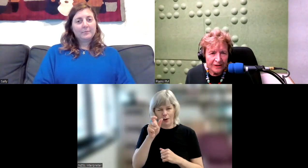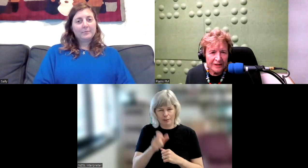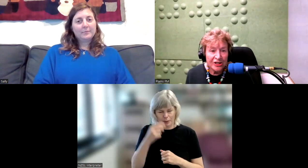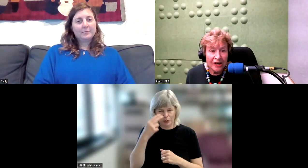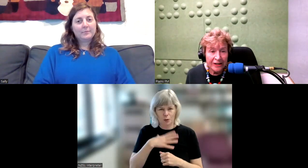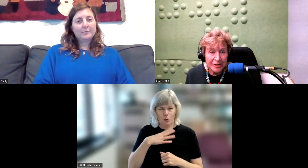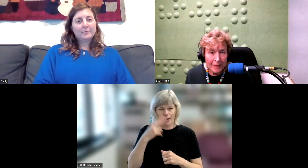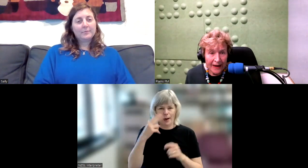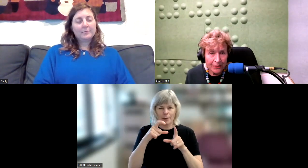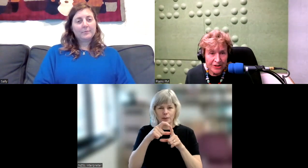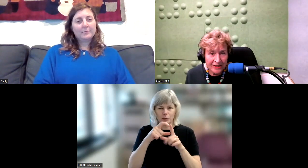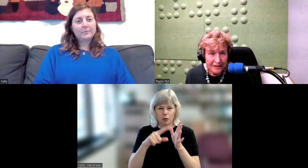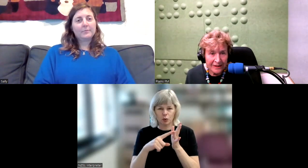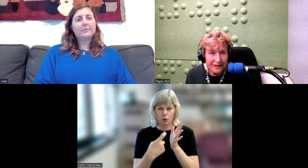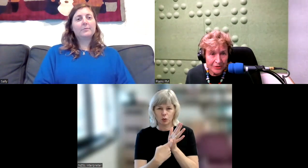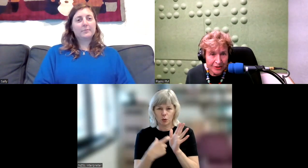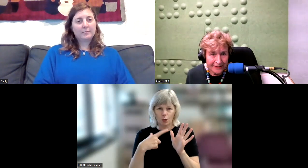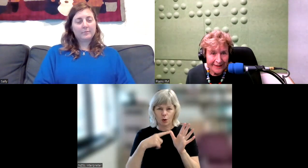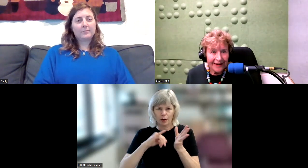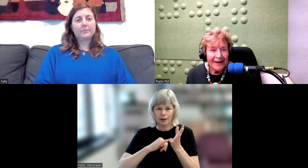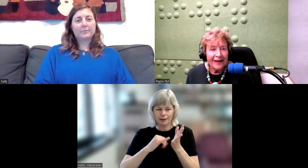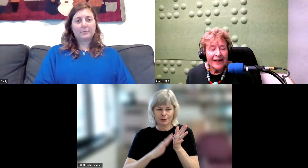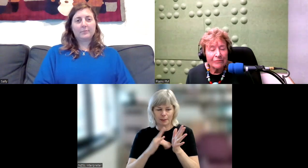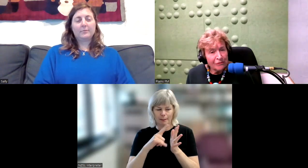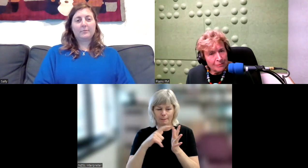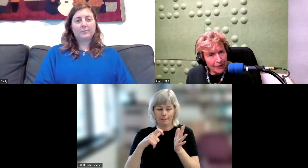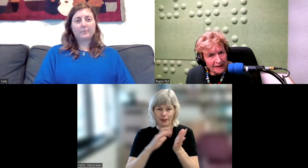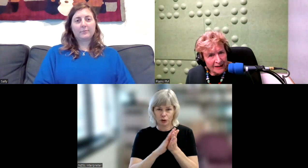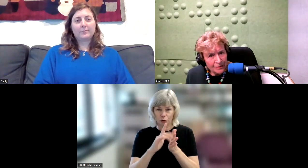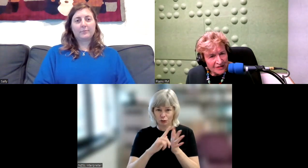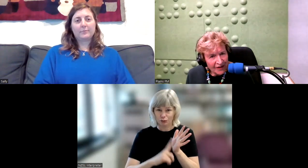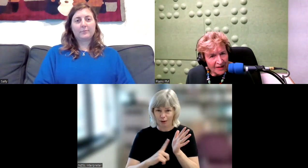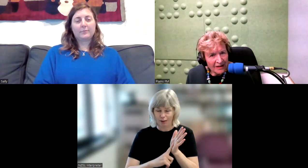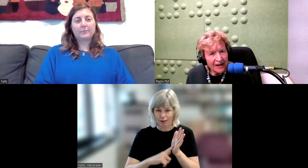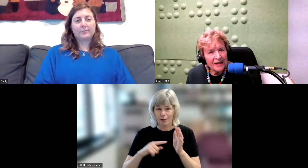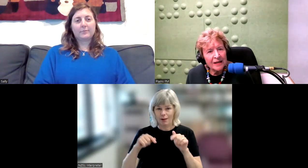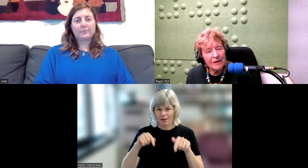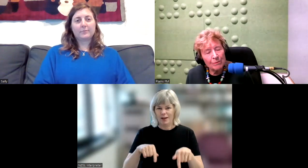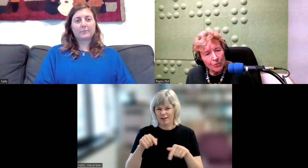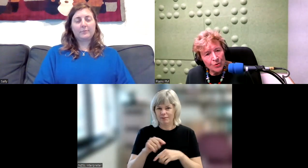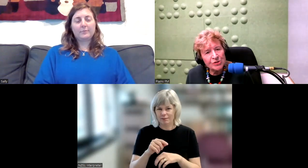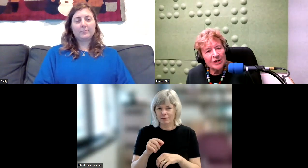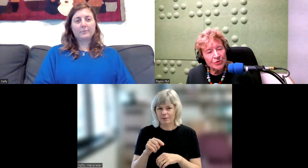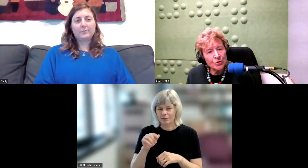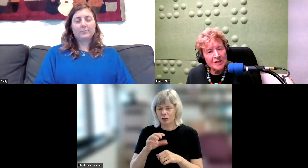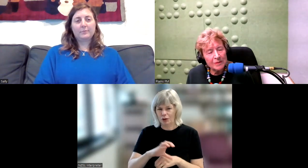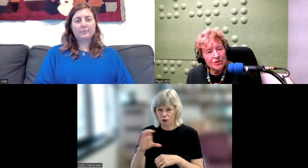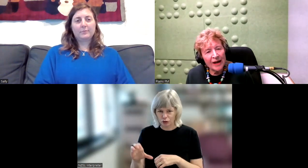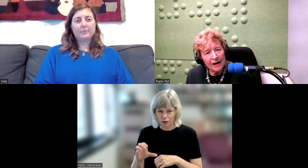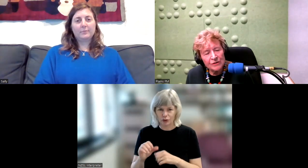in Charteris Bay, which is in Littleton. Reverend Bradley was the father, and he brought Dorcas Mitchell out